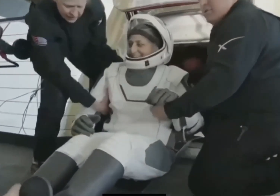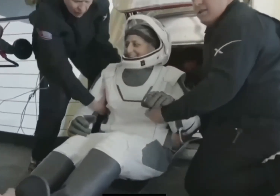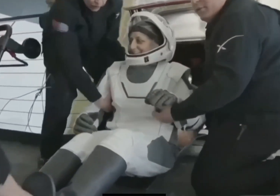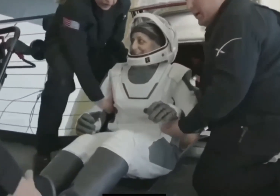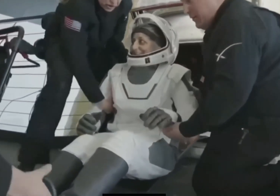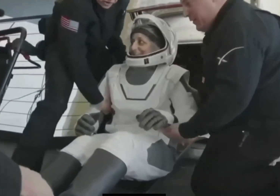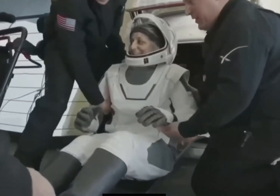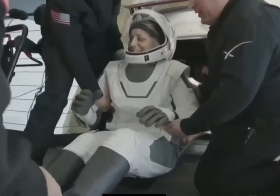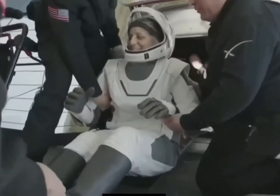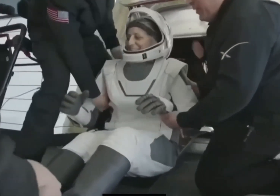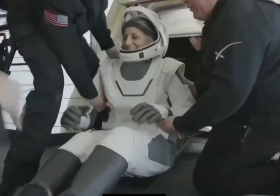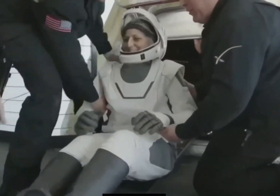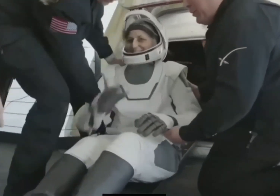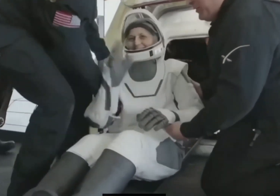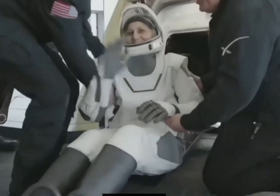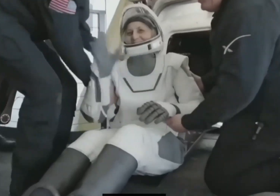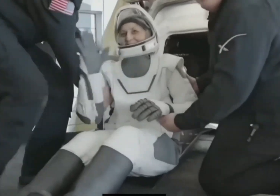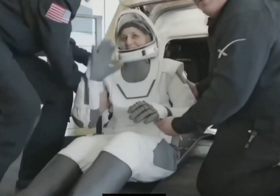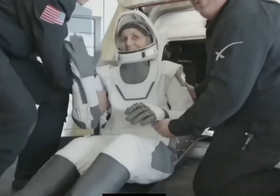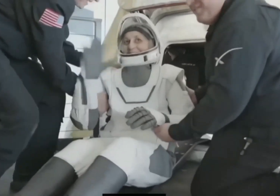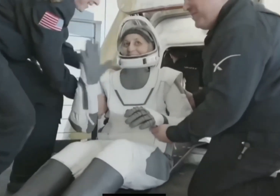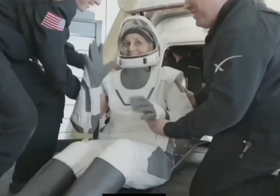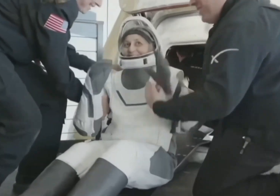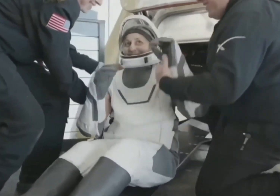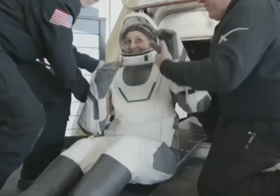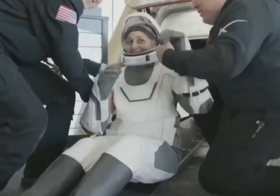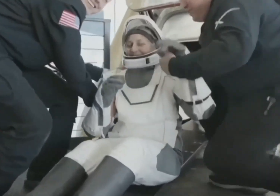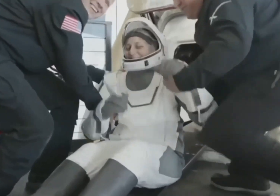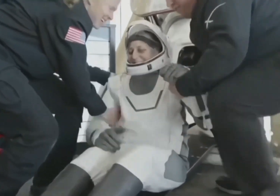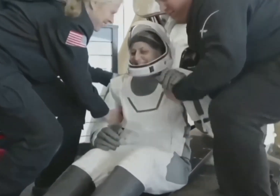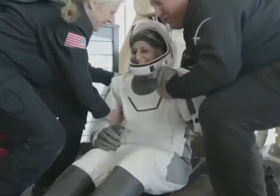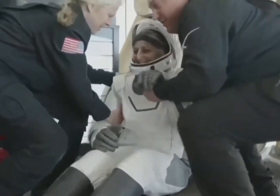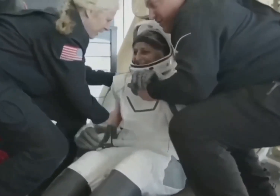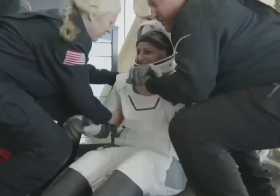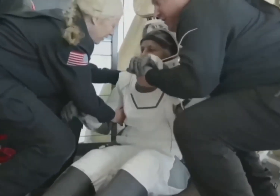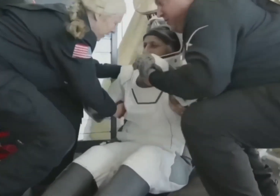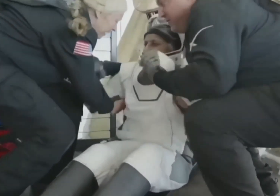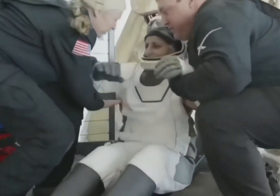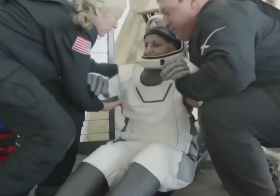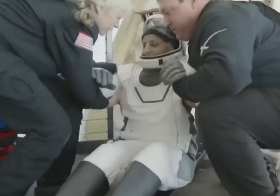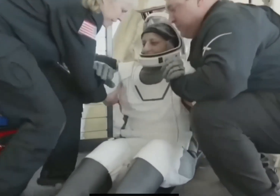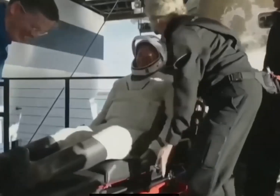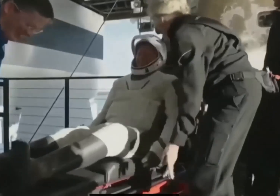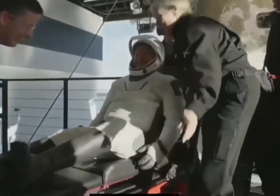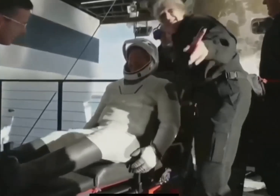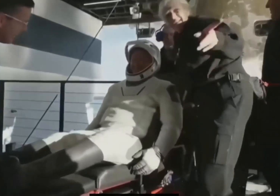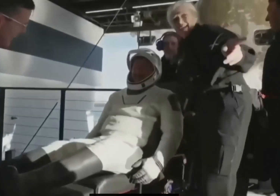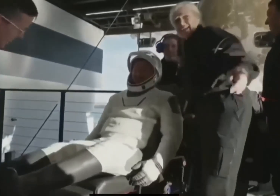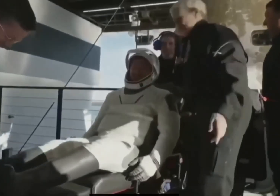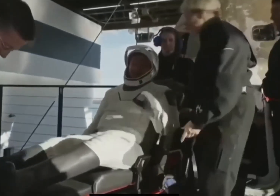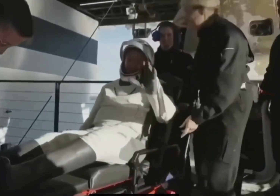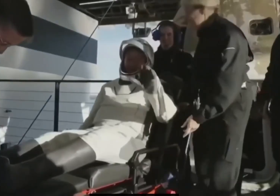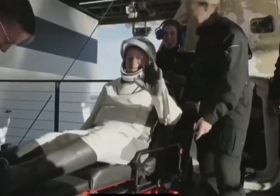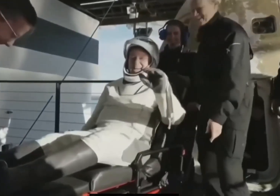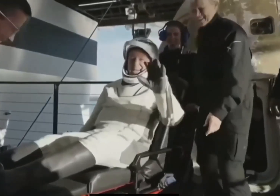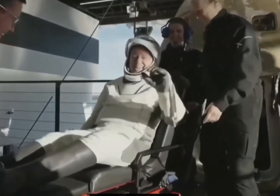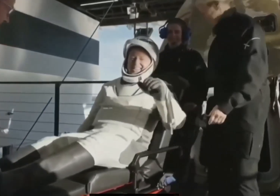is none other than Sonny Williams. Big smile, big waves. And, of course, that leaves